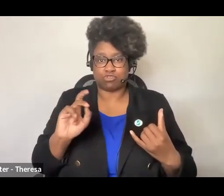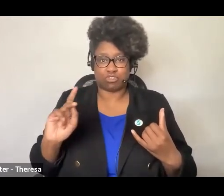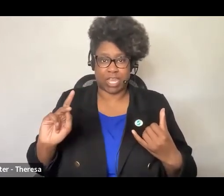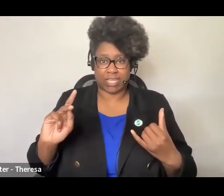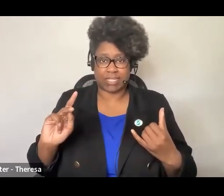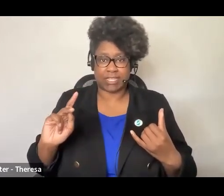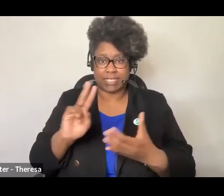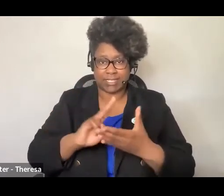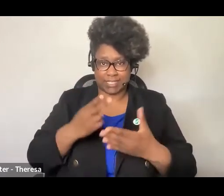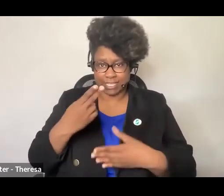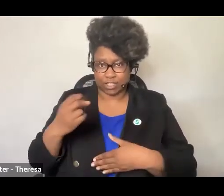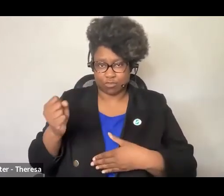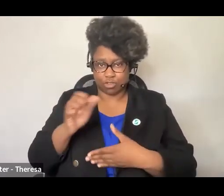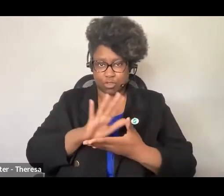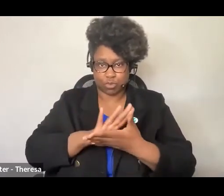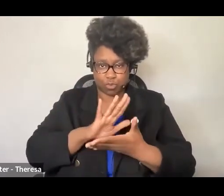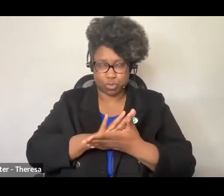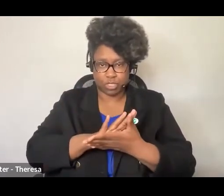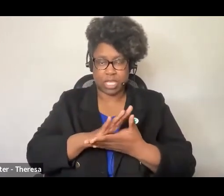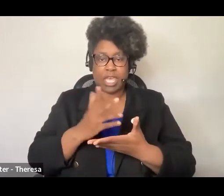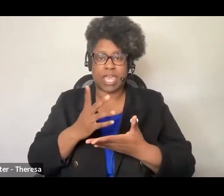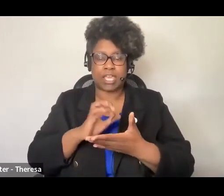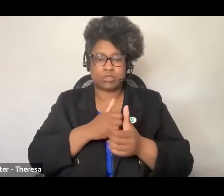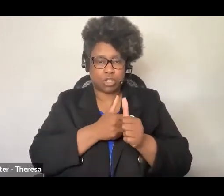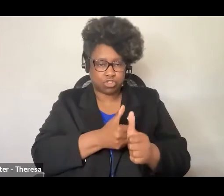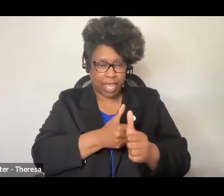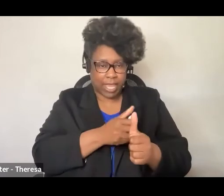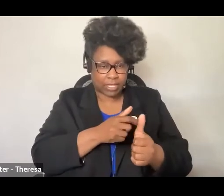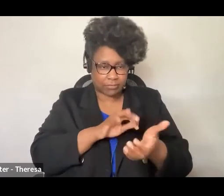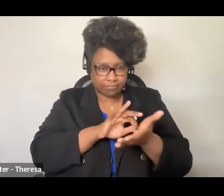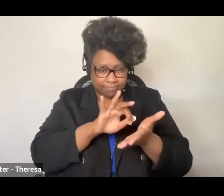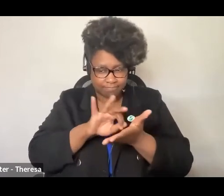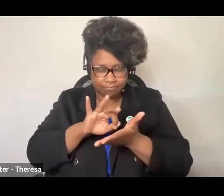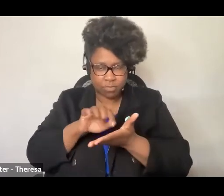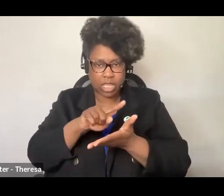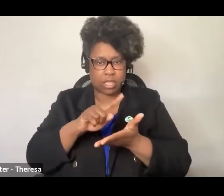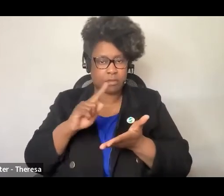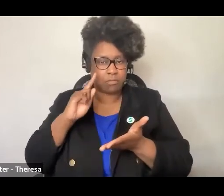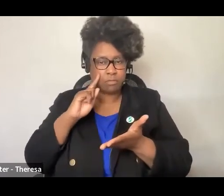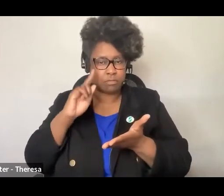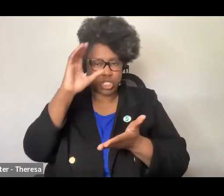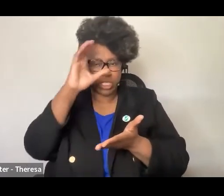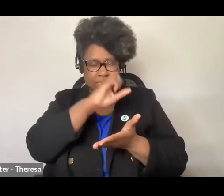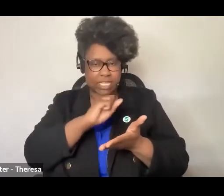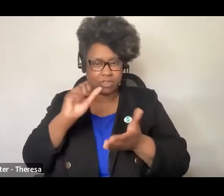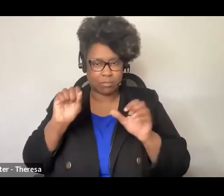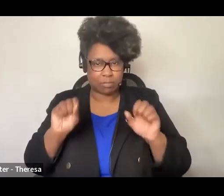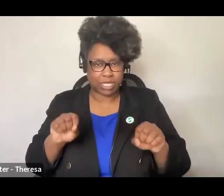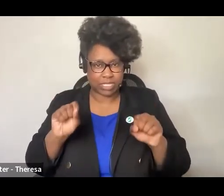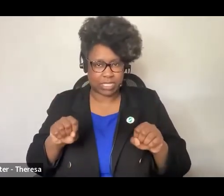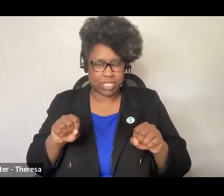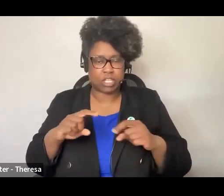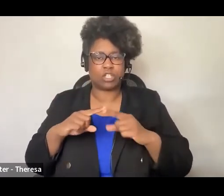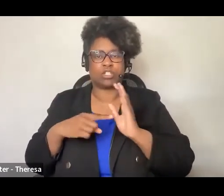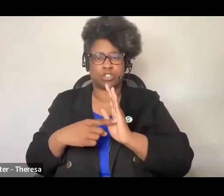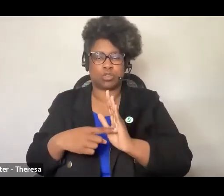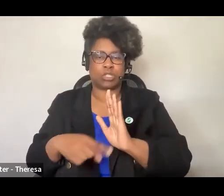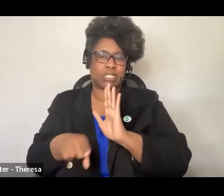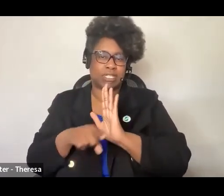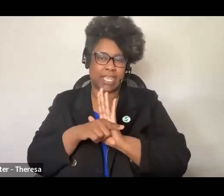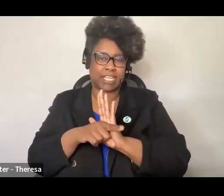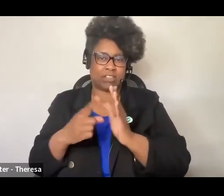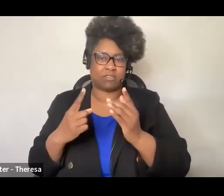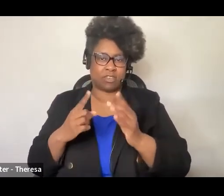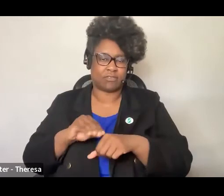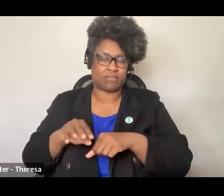majority continue to track students by perceived ability, in spite of a very robust research base showing the negative effects of tracking. This